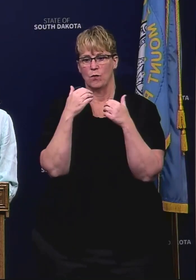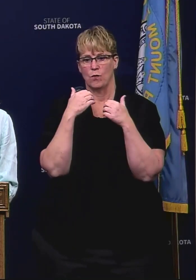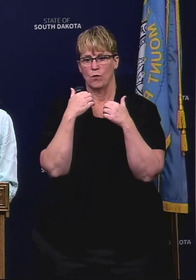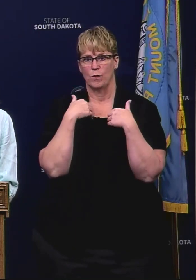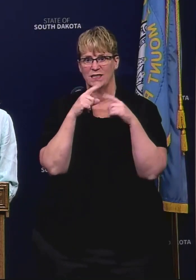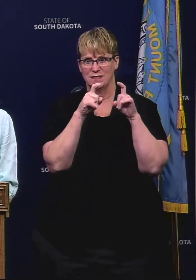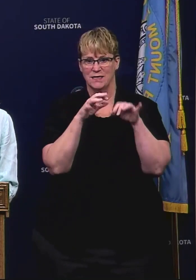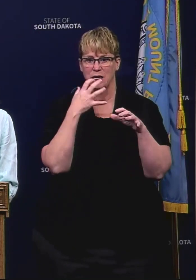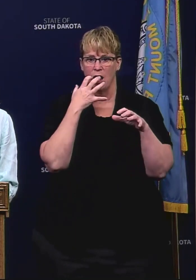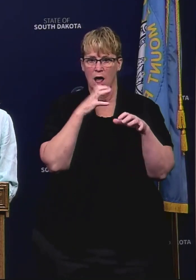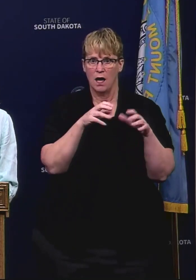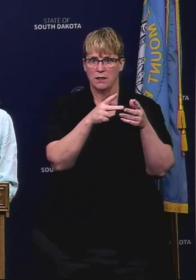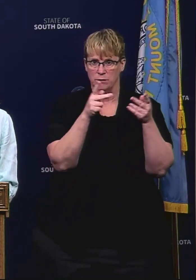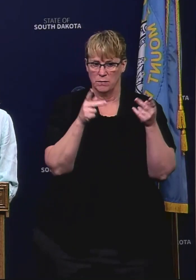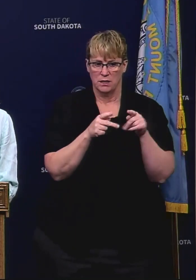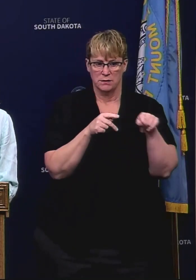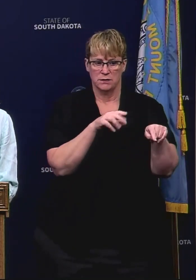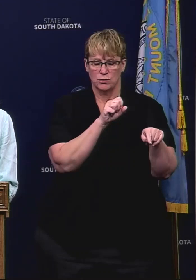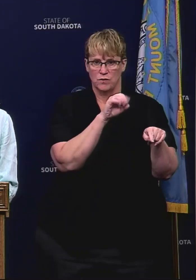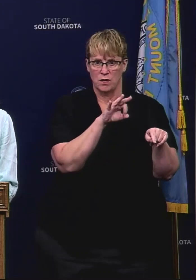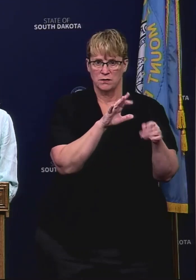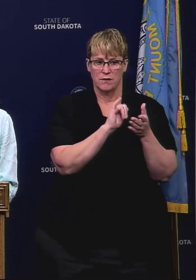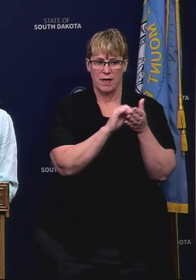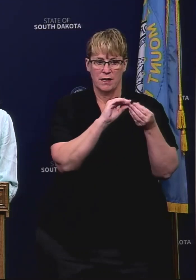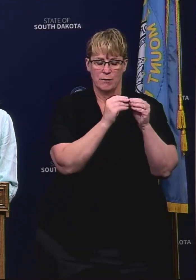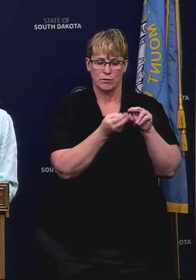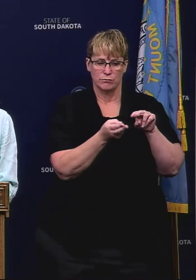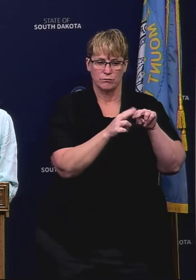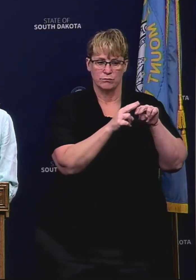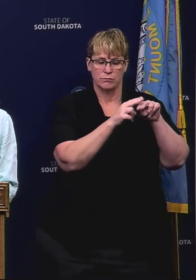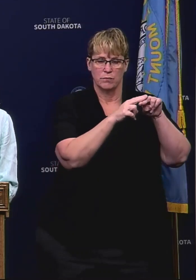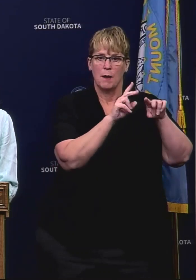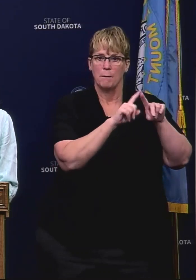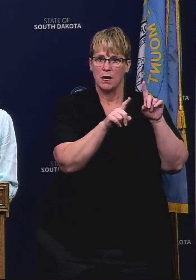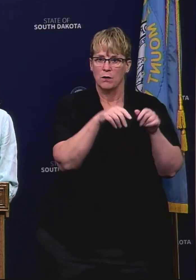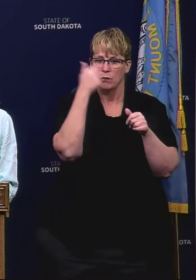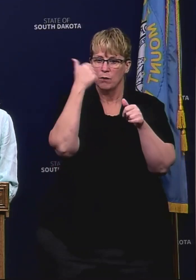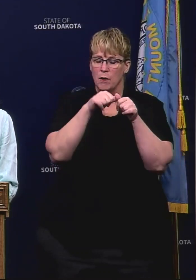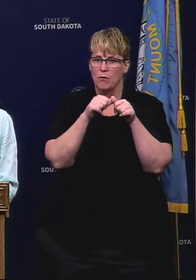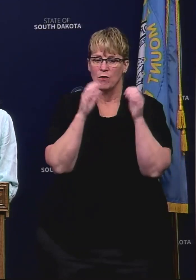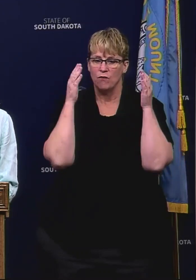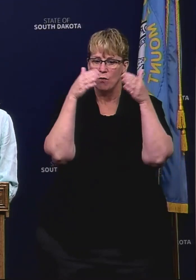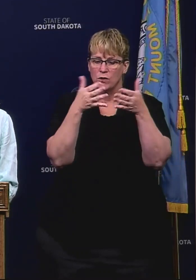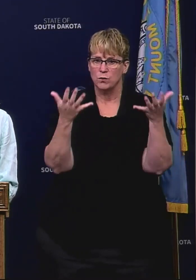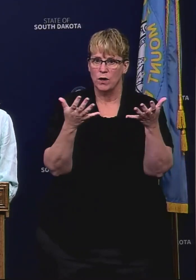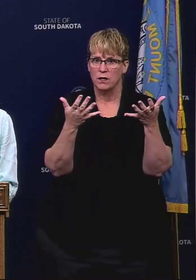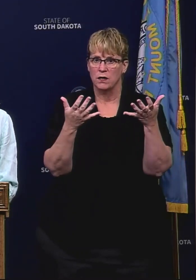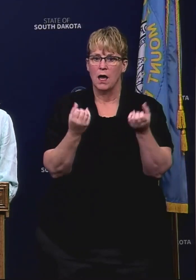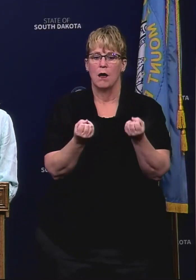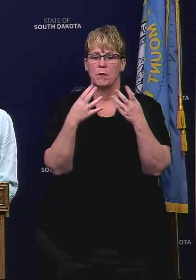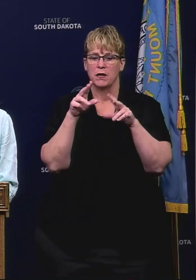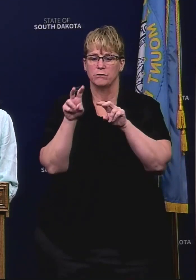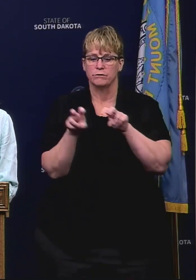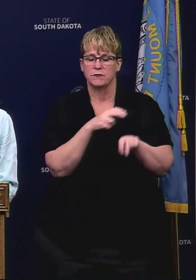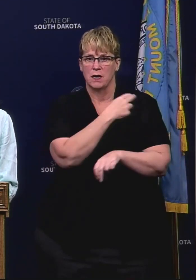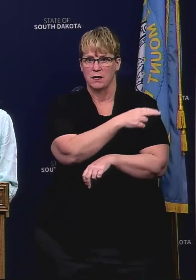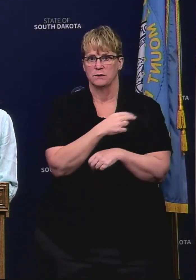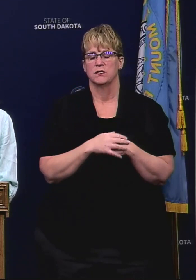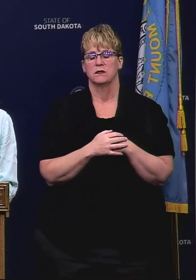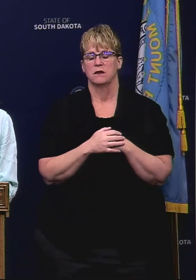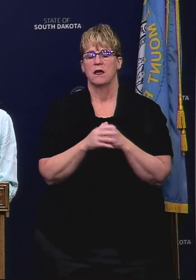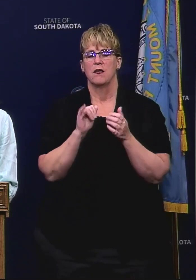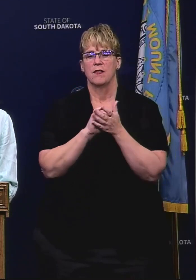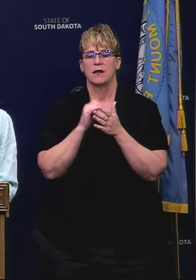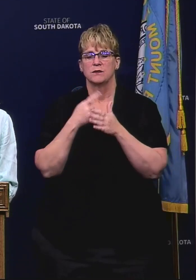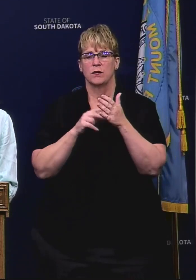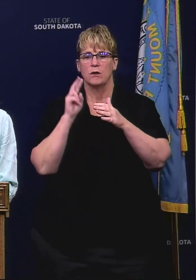a hot spot and that's gone up but again it reminds us that what we need to focus on is hospitalizations. That's what